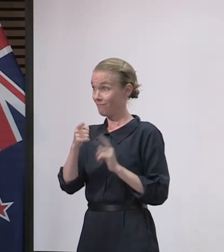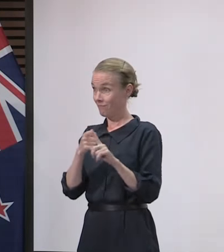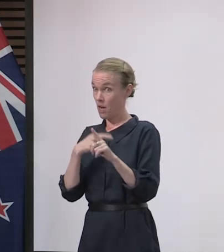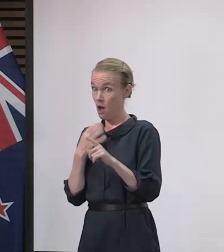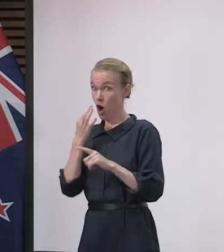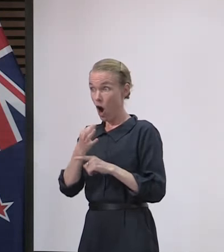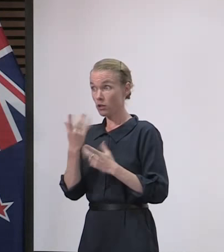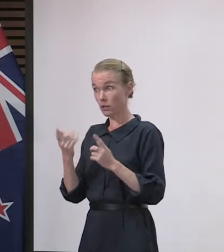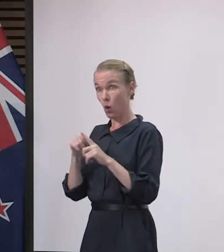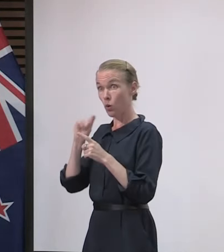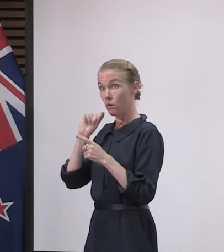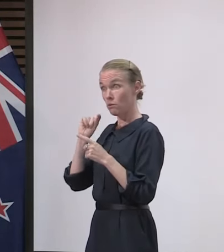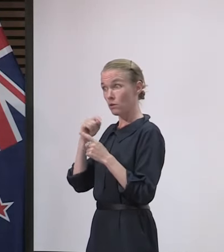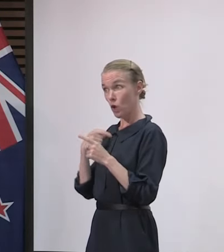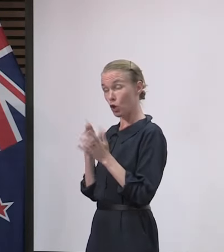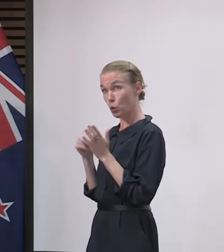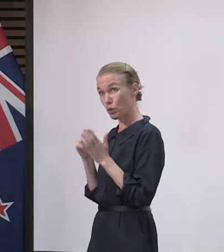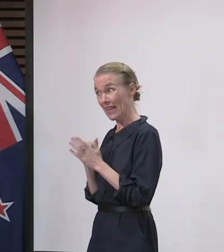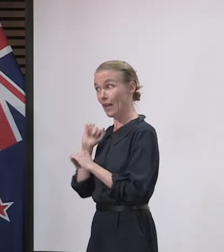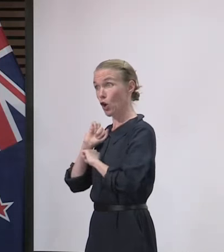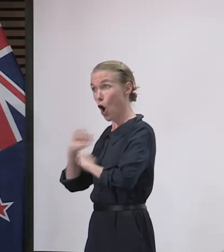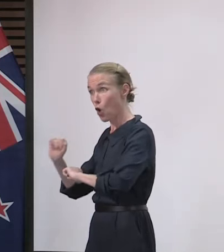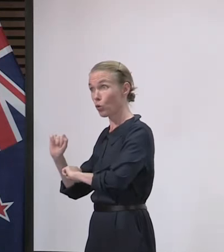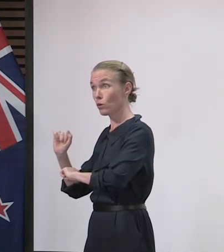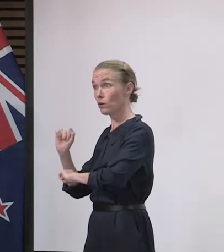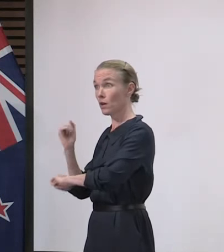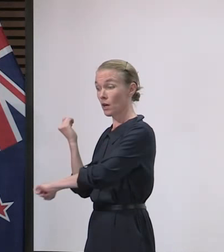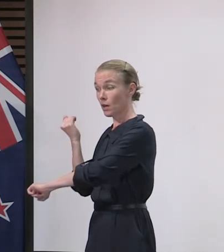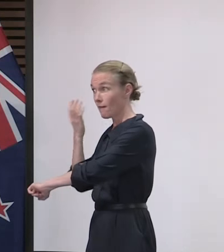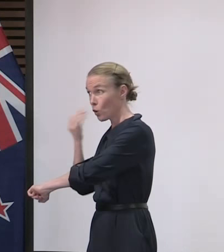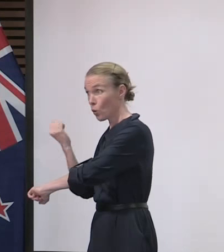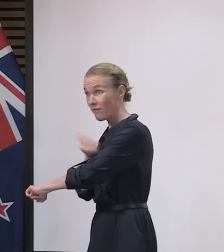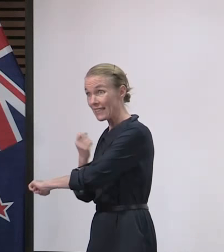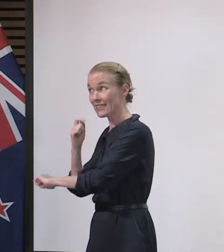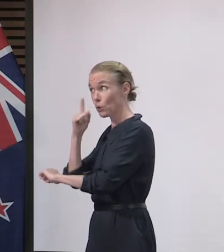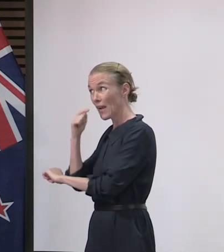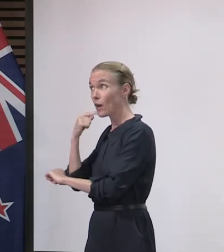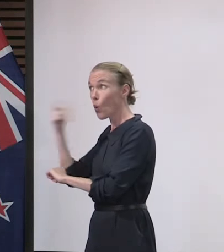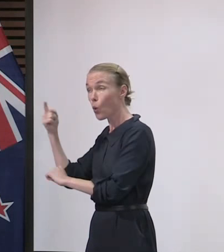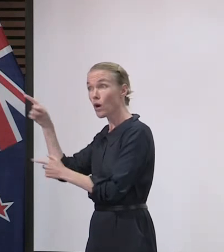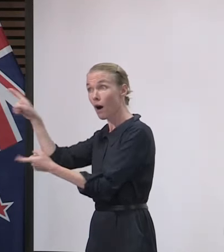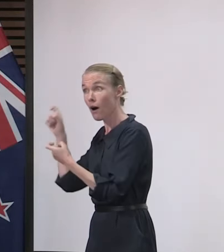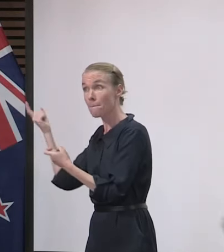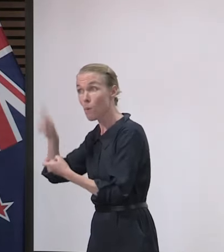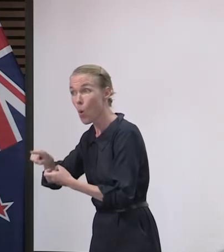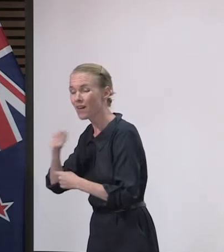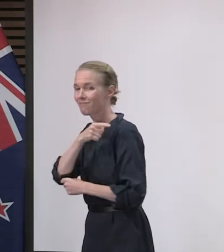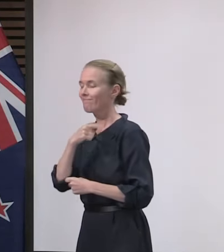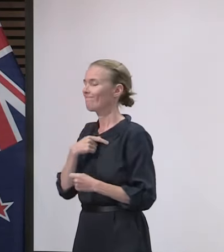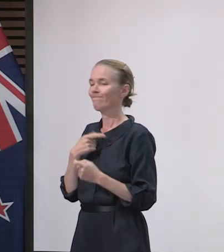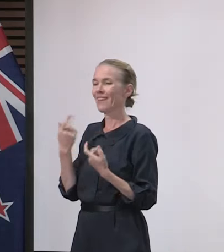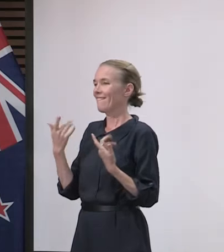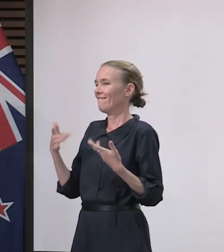Of the southern hemisphere vaccine. No, that had all gone. It's all, actually, it's essentially